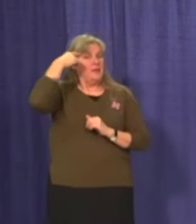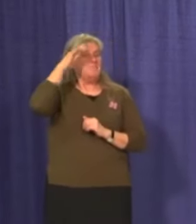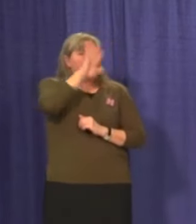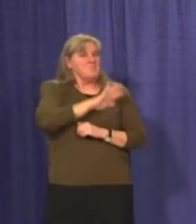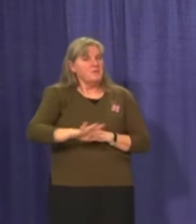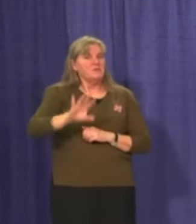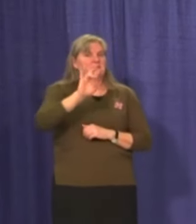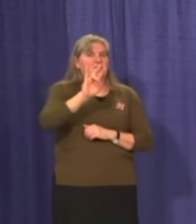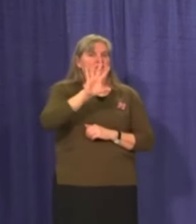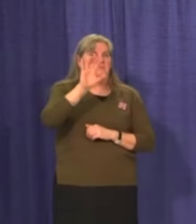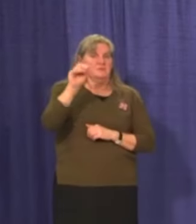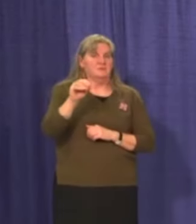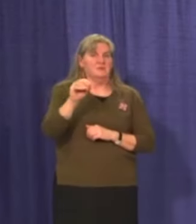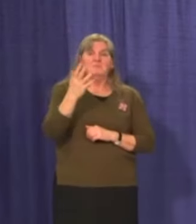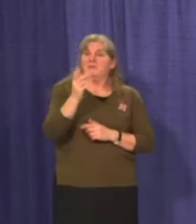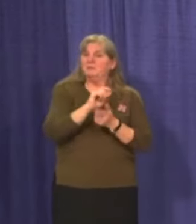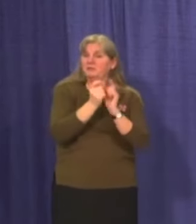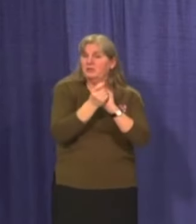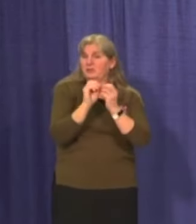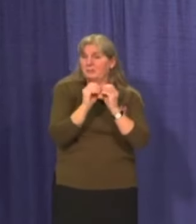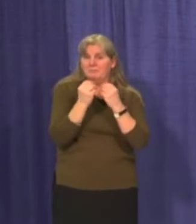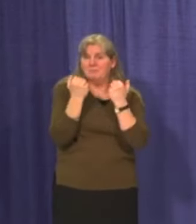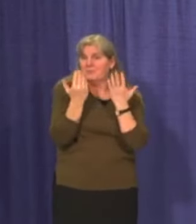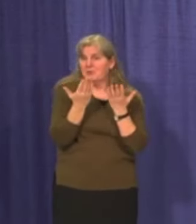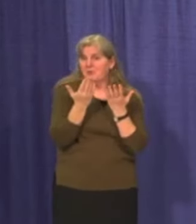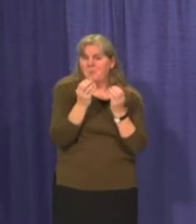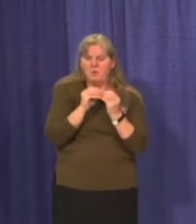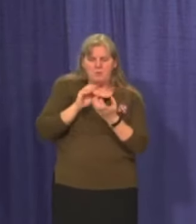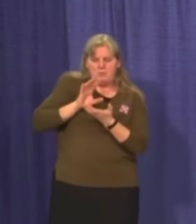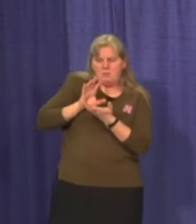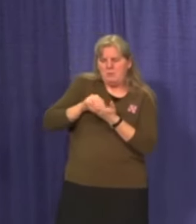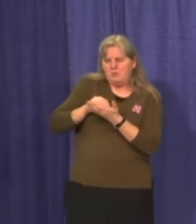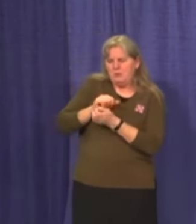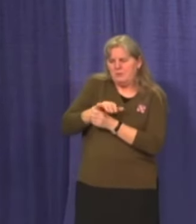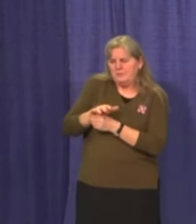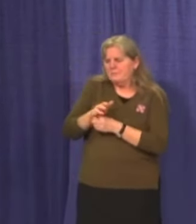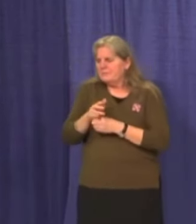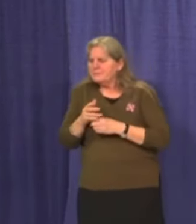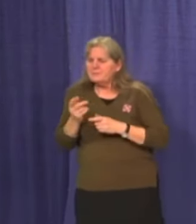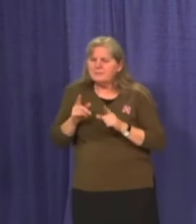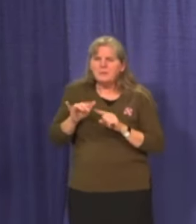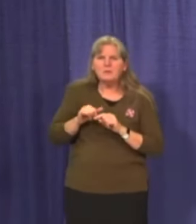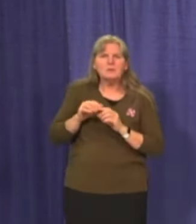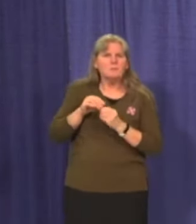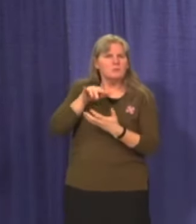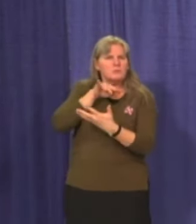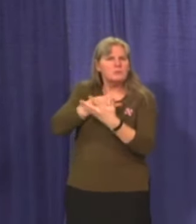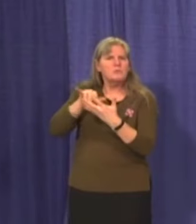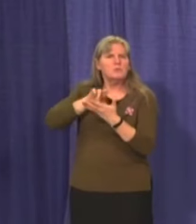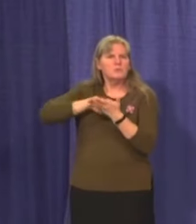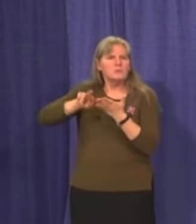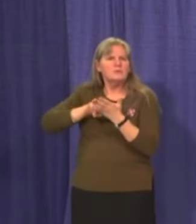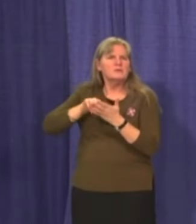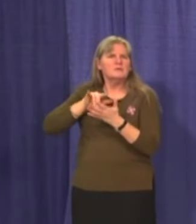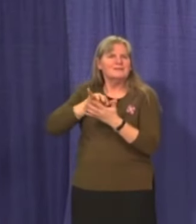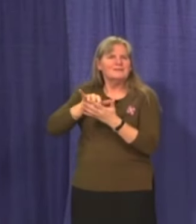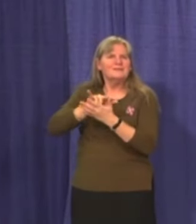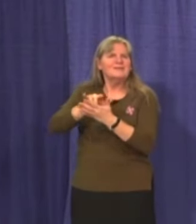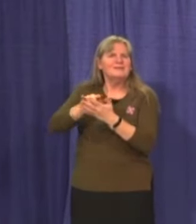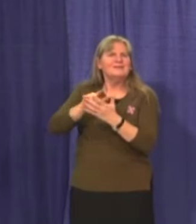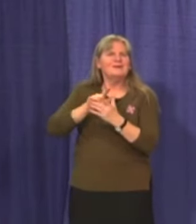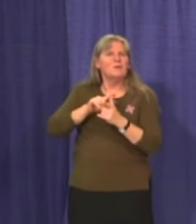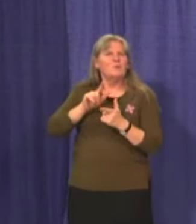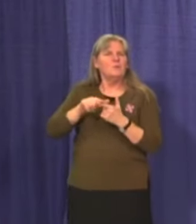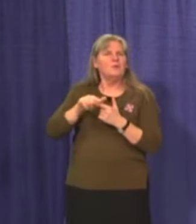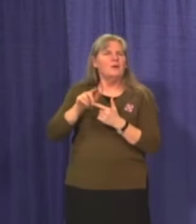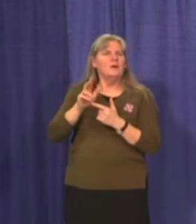is a figure that could change again, as we learn more, uh, as we get more study, um, study data, and as we get more of this sort